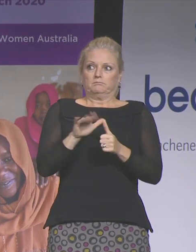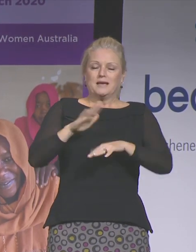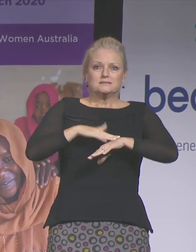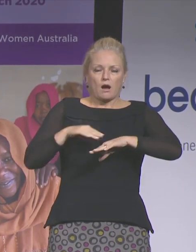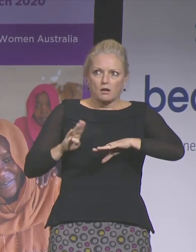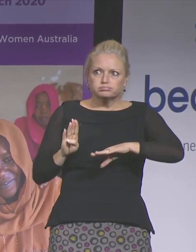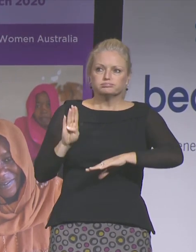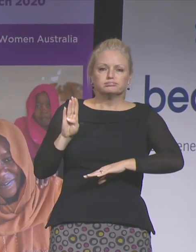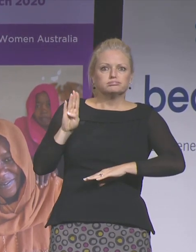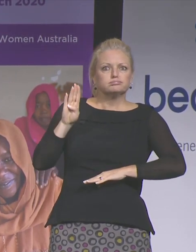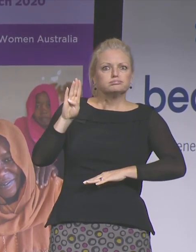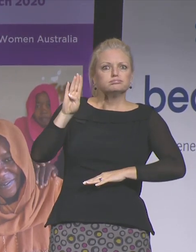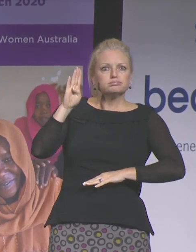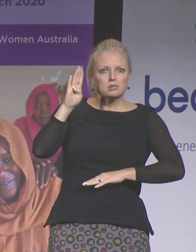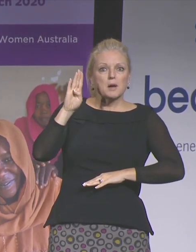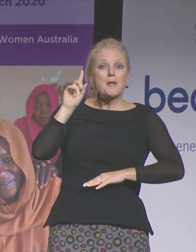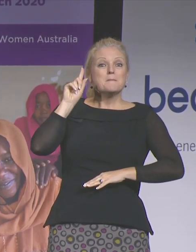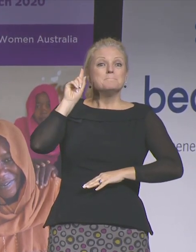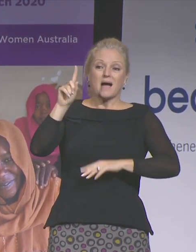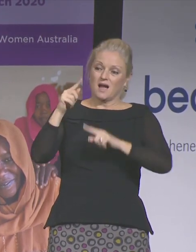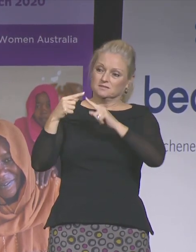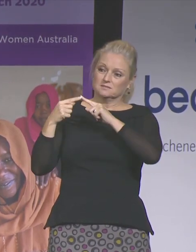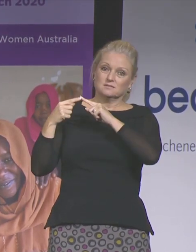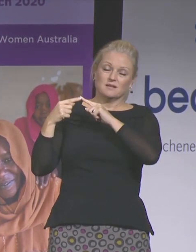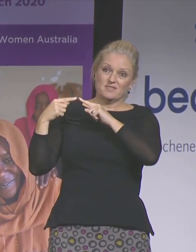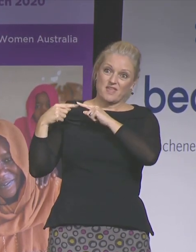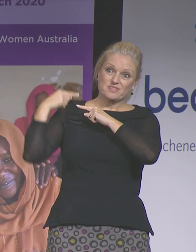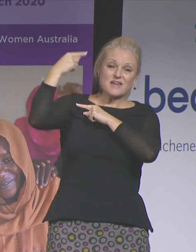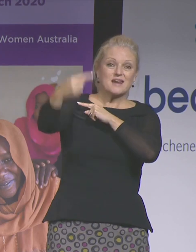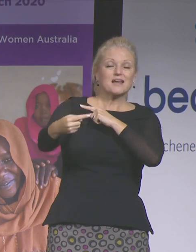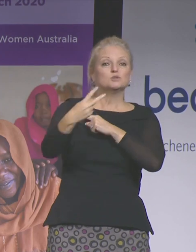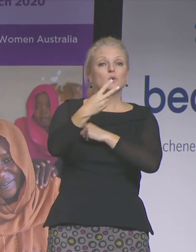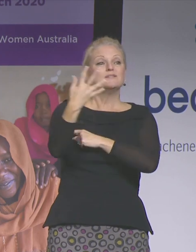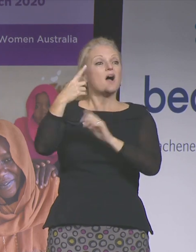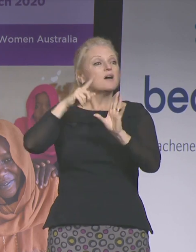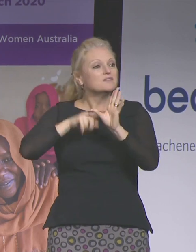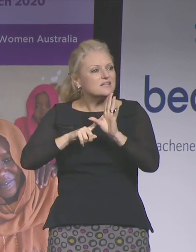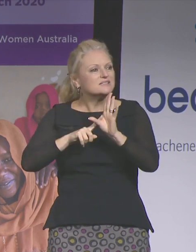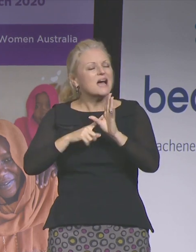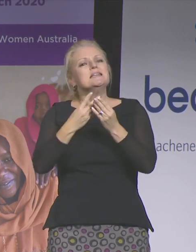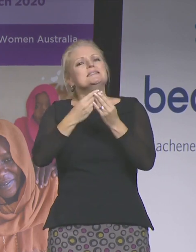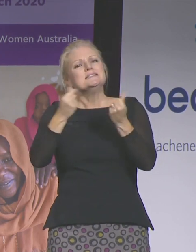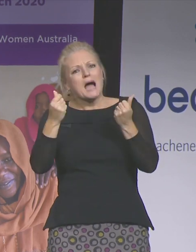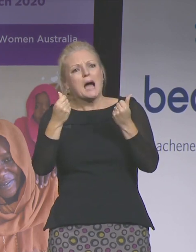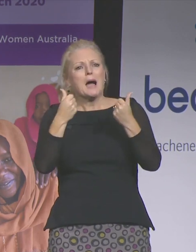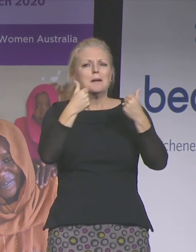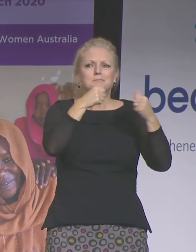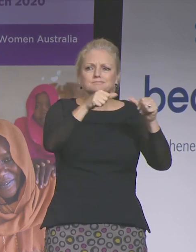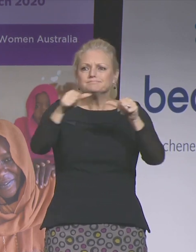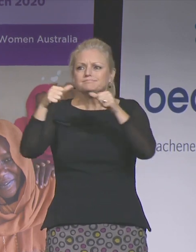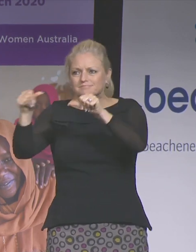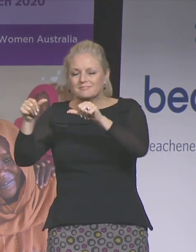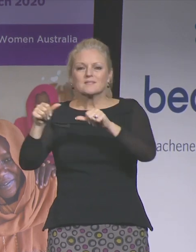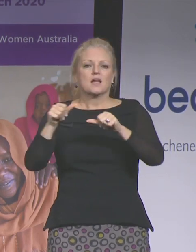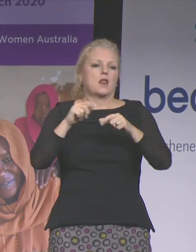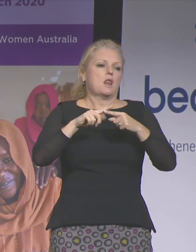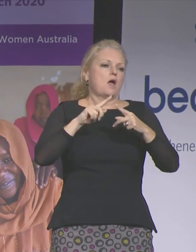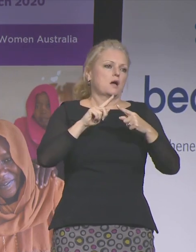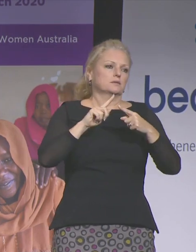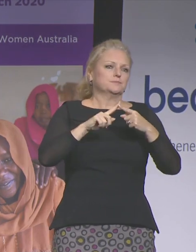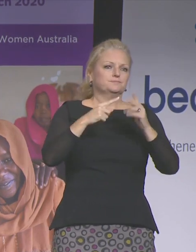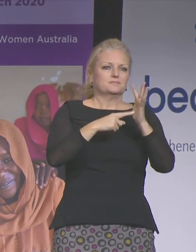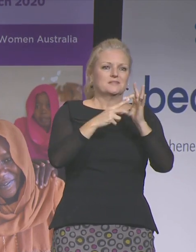25 years on, whilst there's been good progress in some areas such as reducing maternal mortality, increasing young